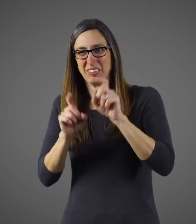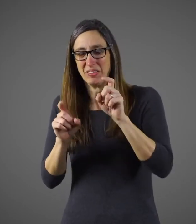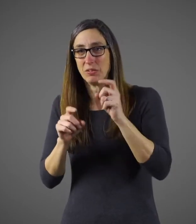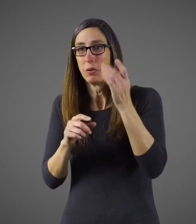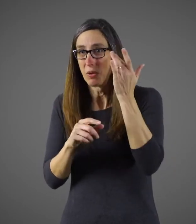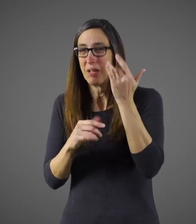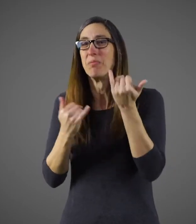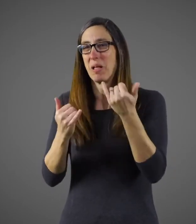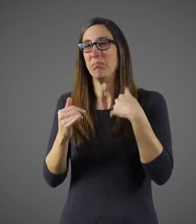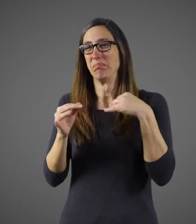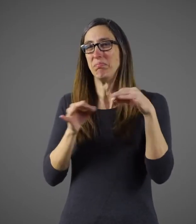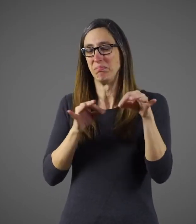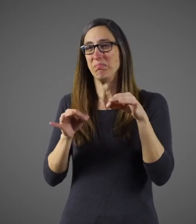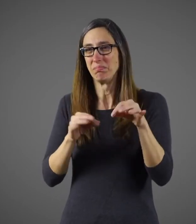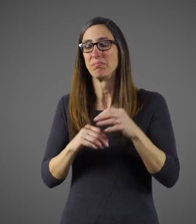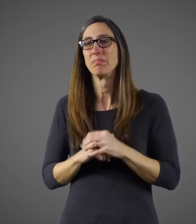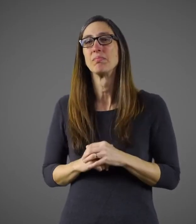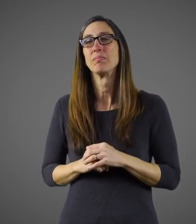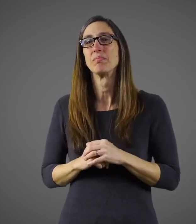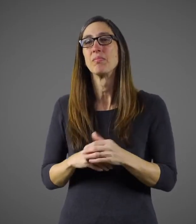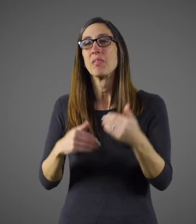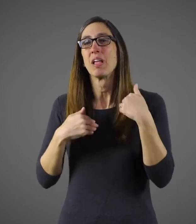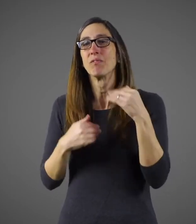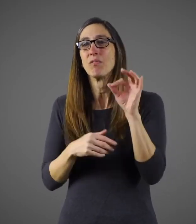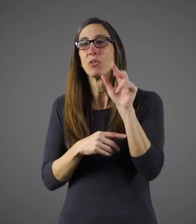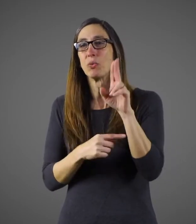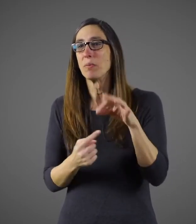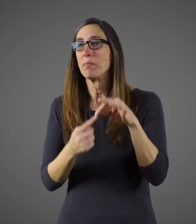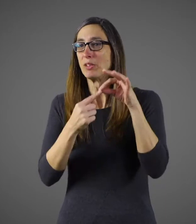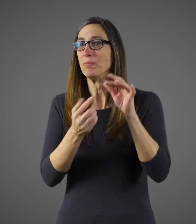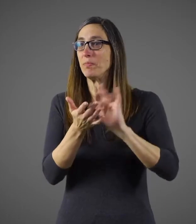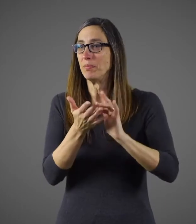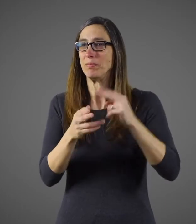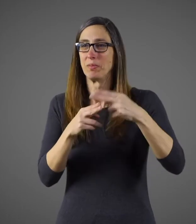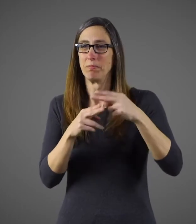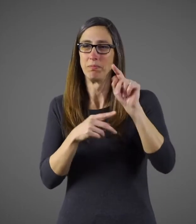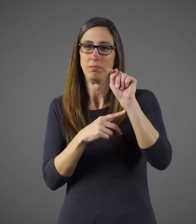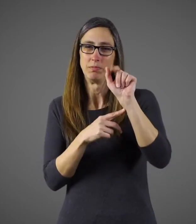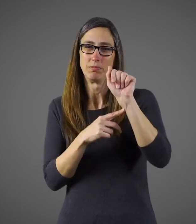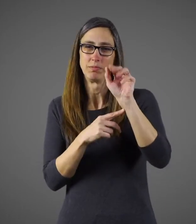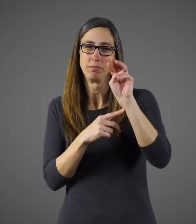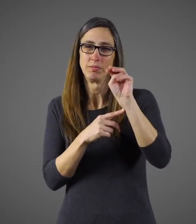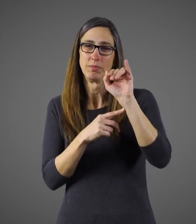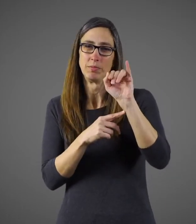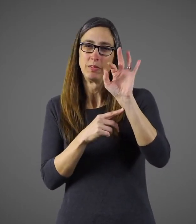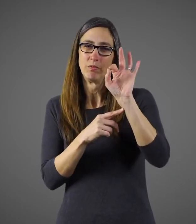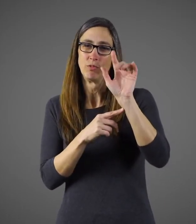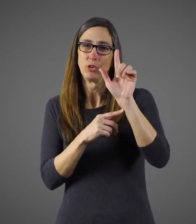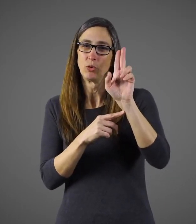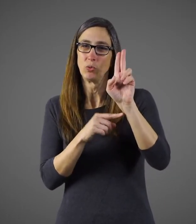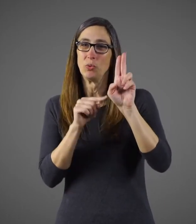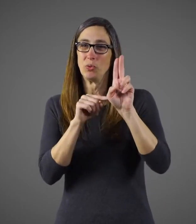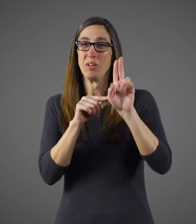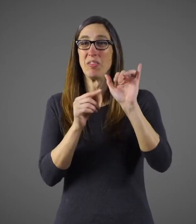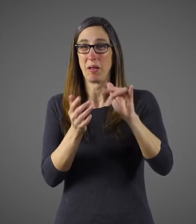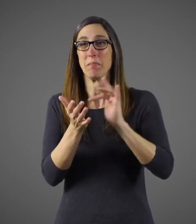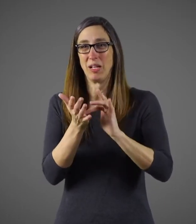Now I'll tell you the reason why. There's a special medicine called Tamiflu that is only